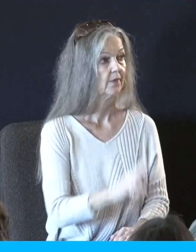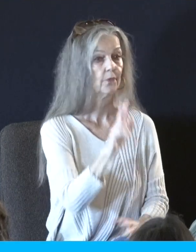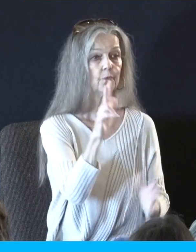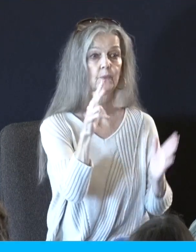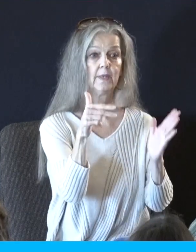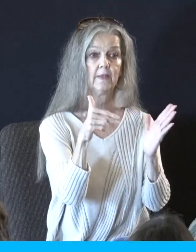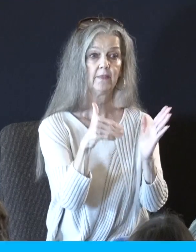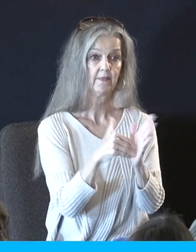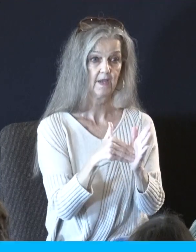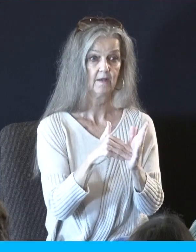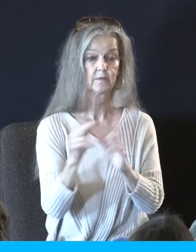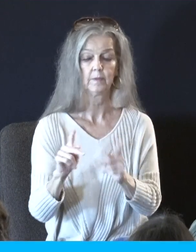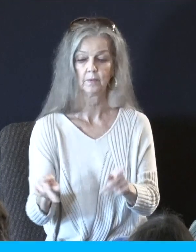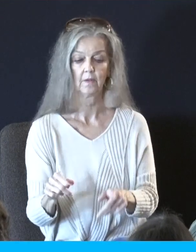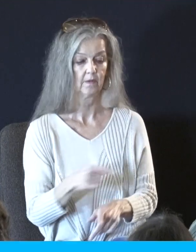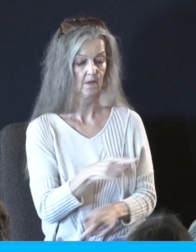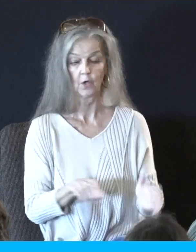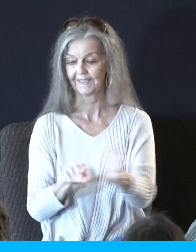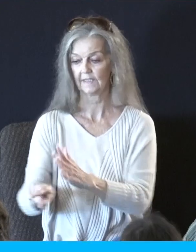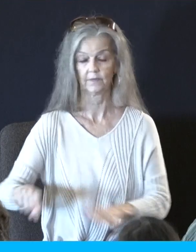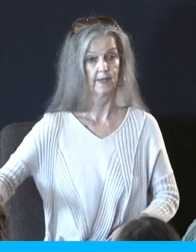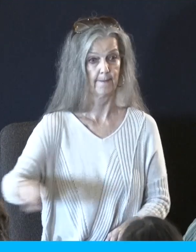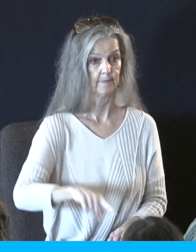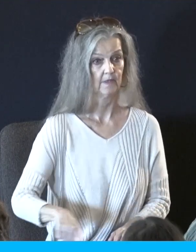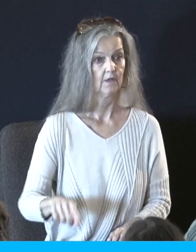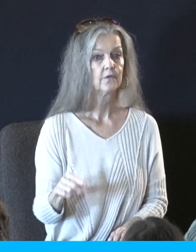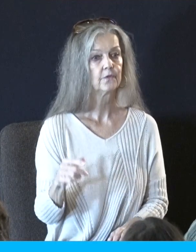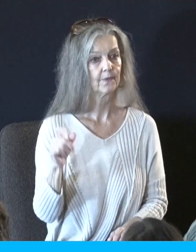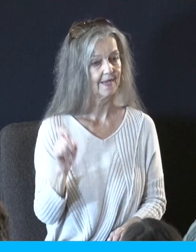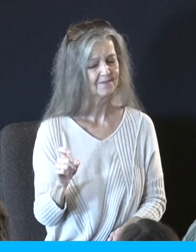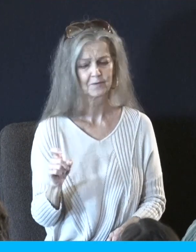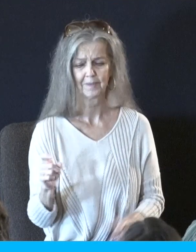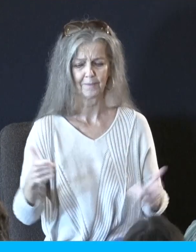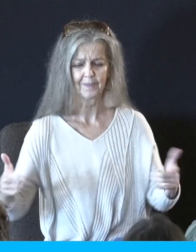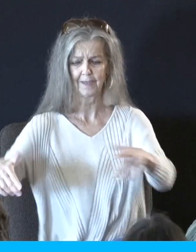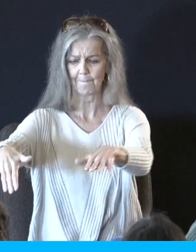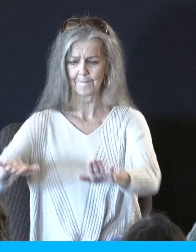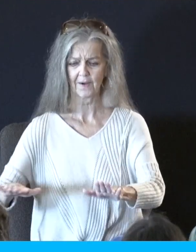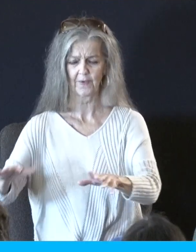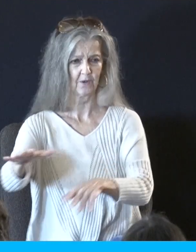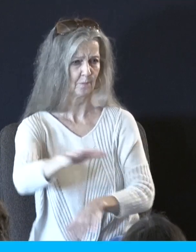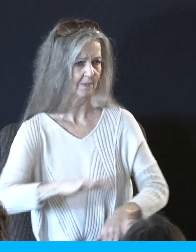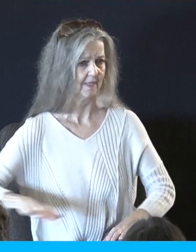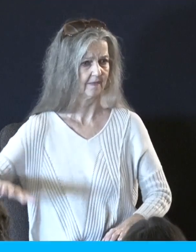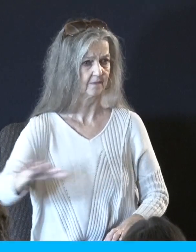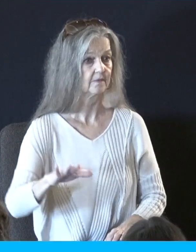calf worshippers are killed, so there must be a spot where thousands of people were buried. About four miles from this site, there's a